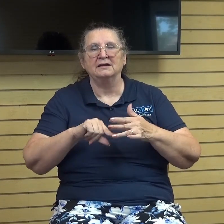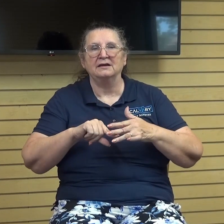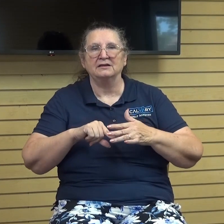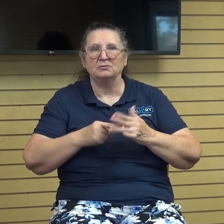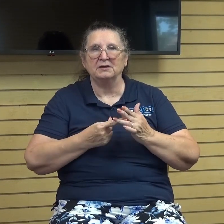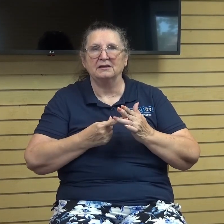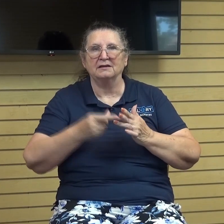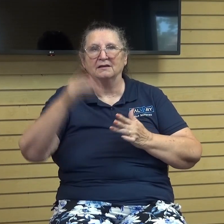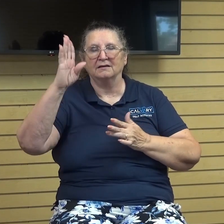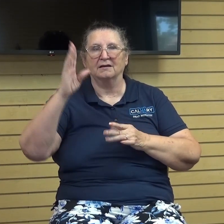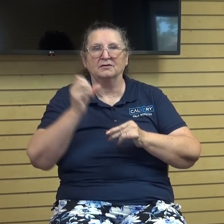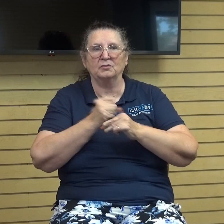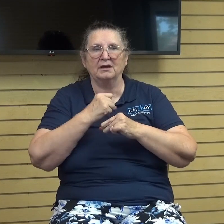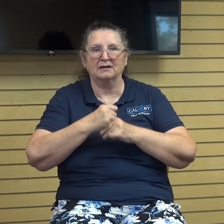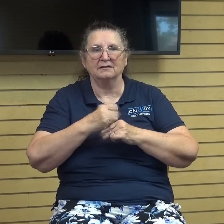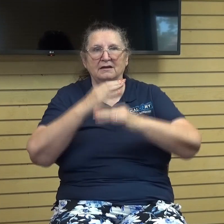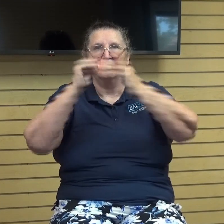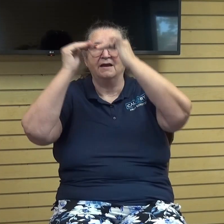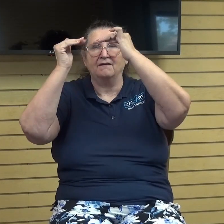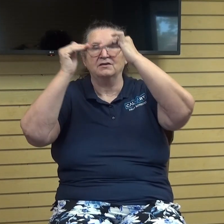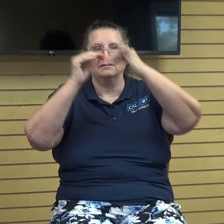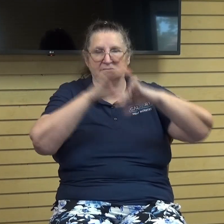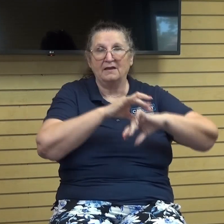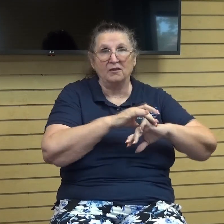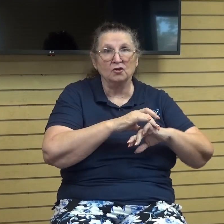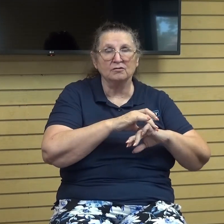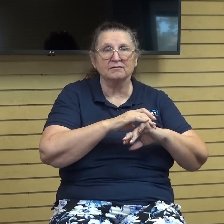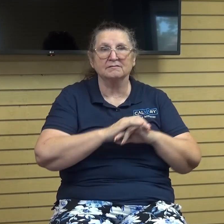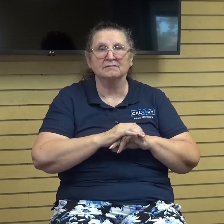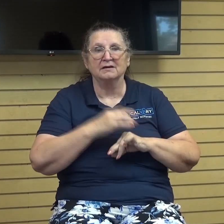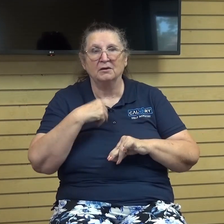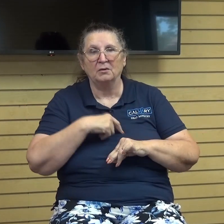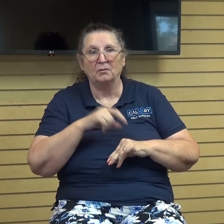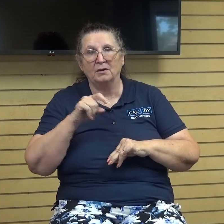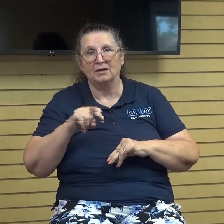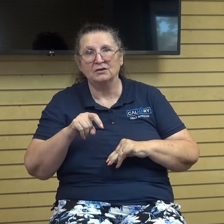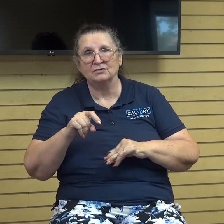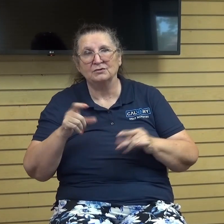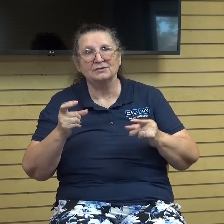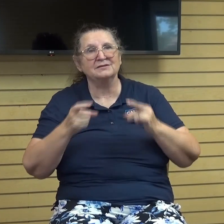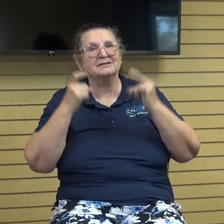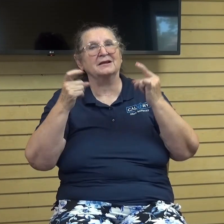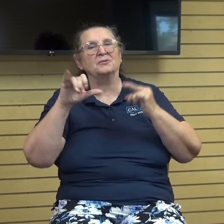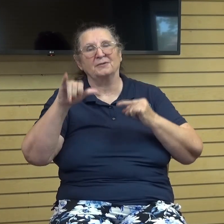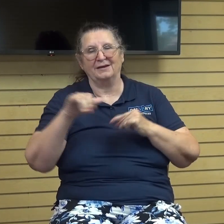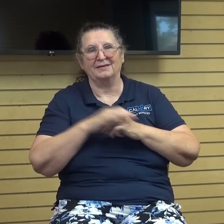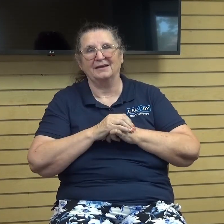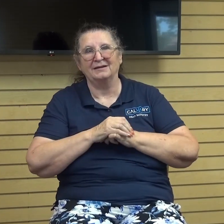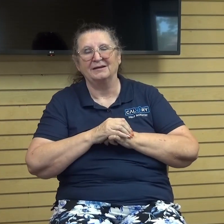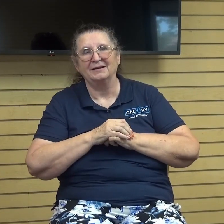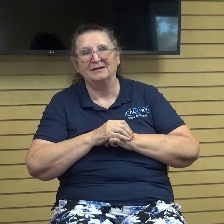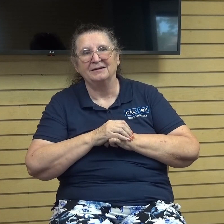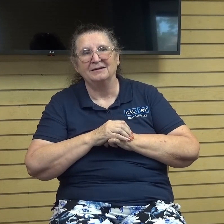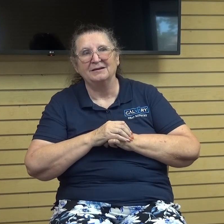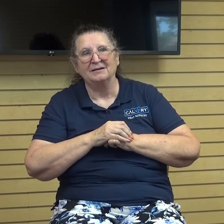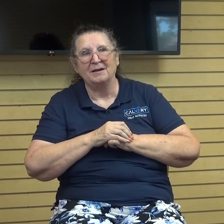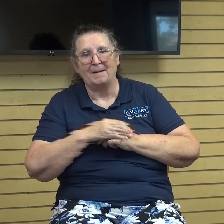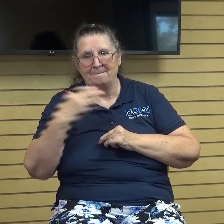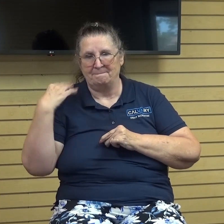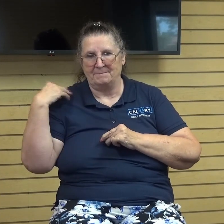heavens and the earth we should celebrate that only a master deceiver can